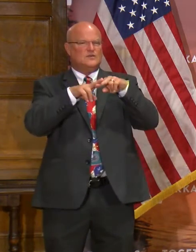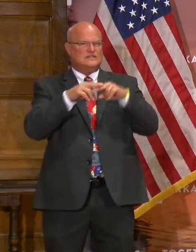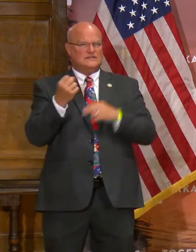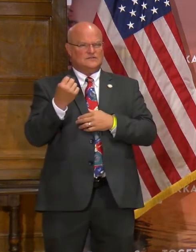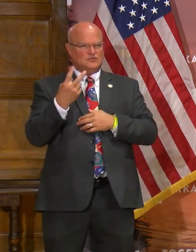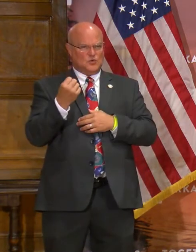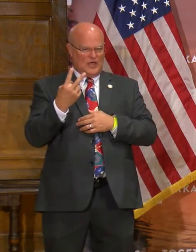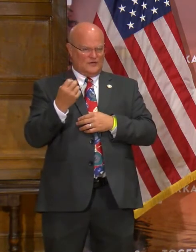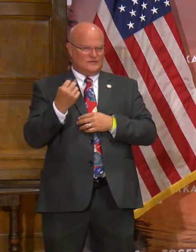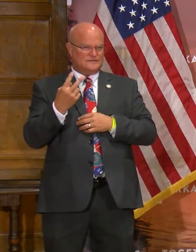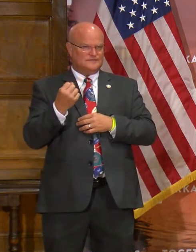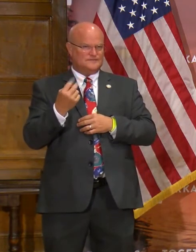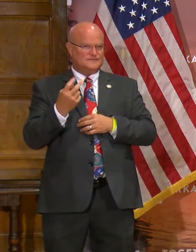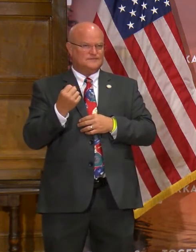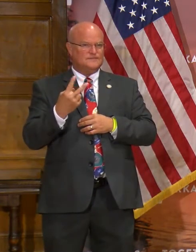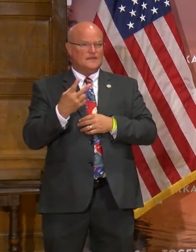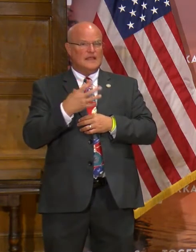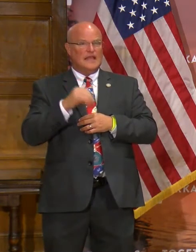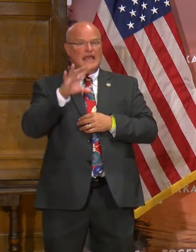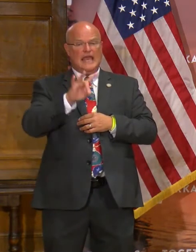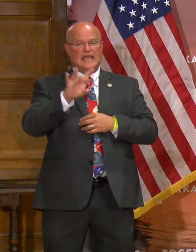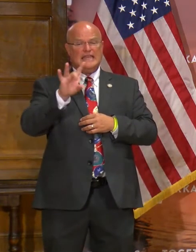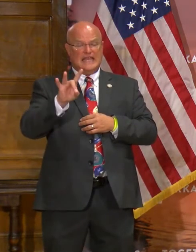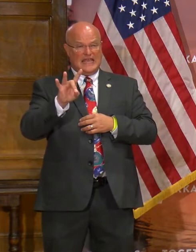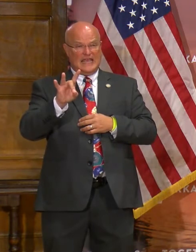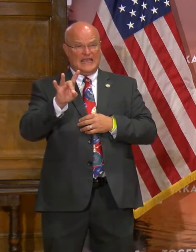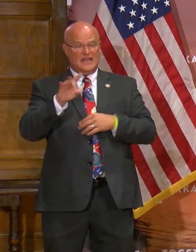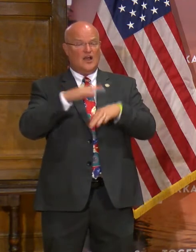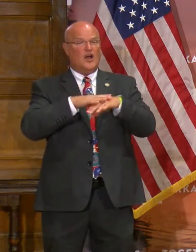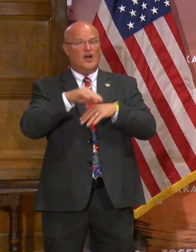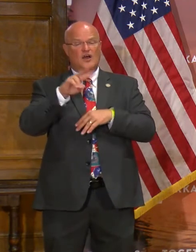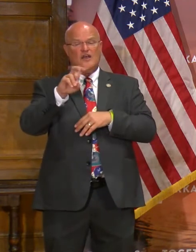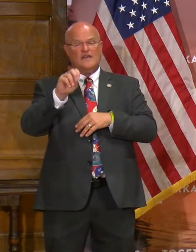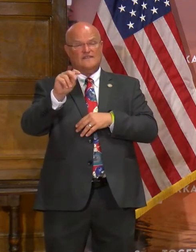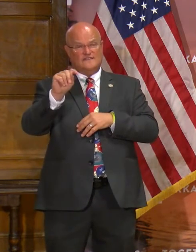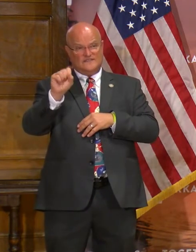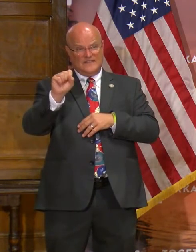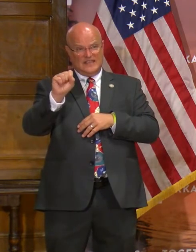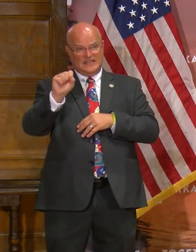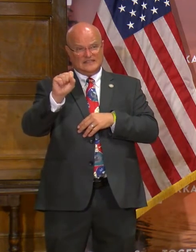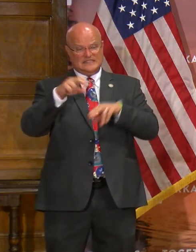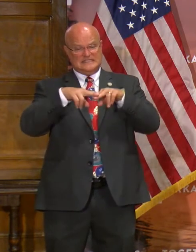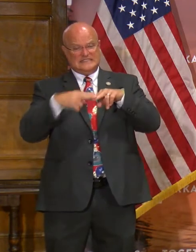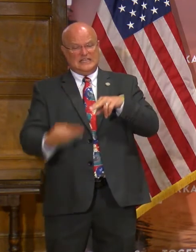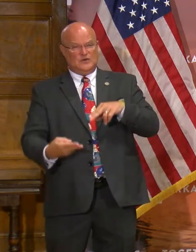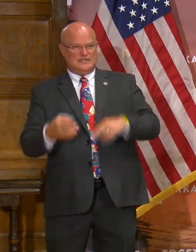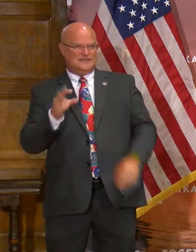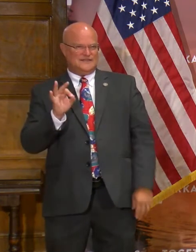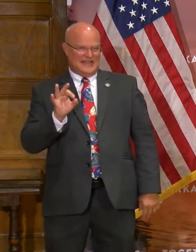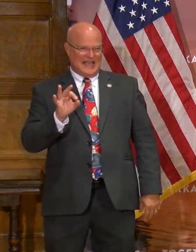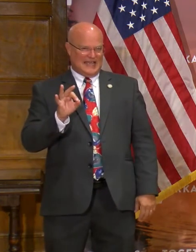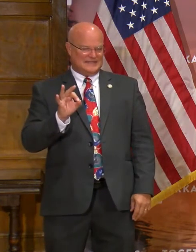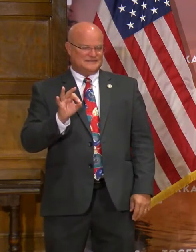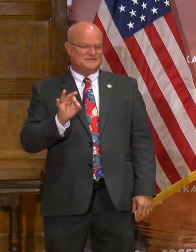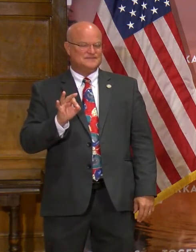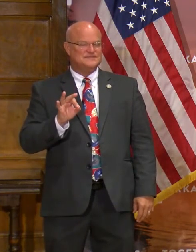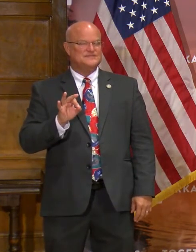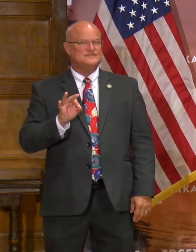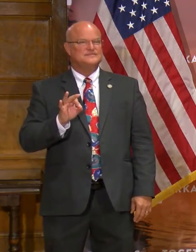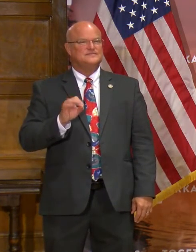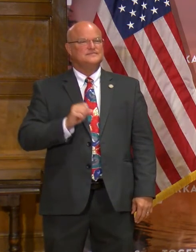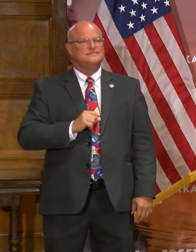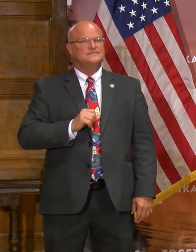12 since yesterday. Eighty-eight of them are on the ventilator, which is a decrease of 9 since yesterday.